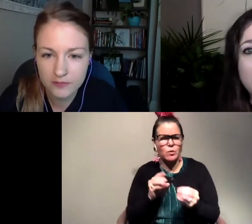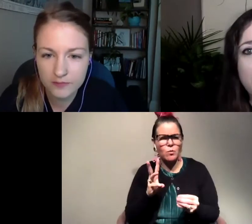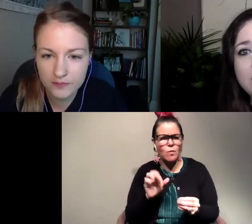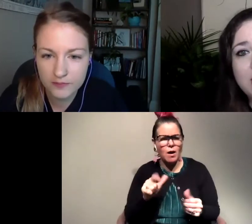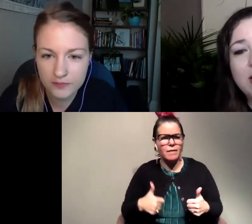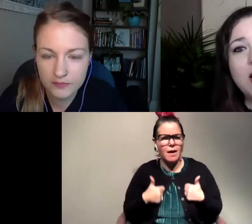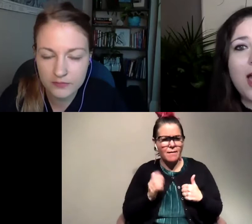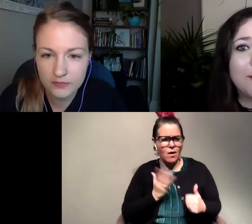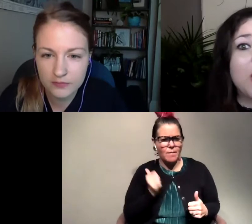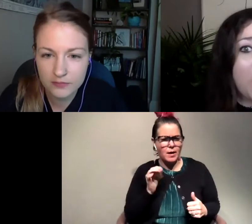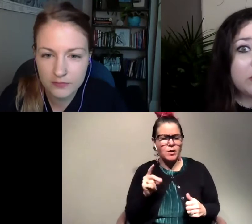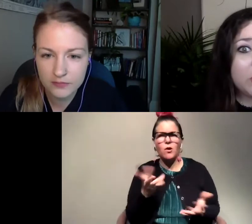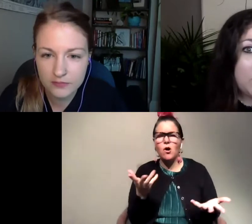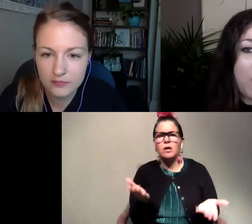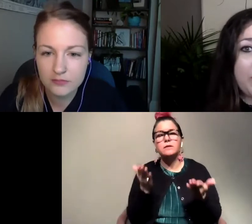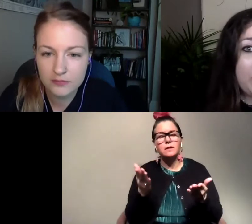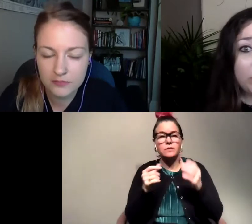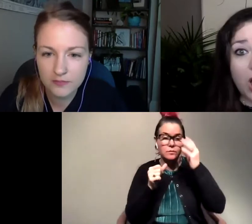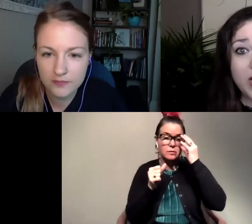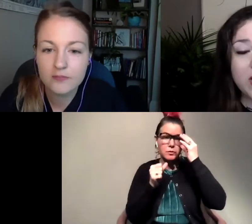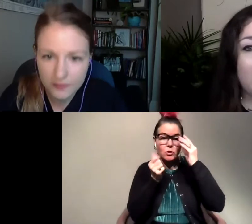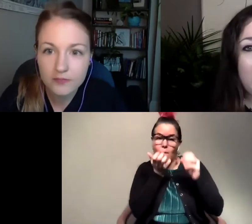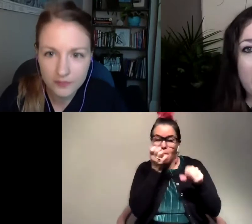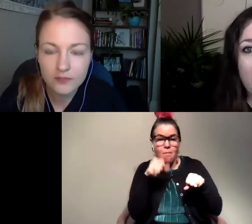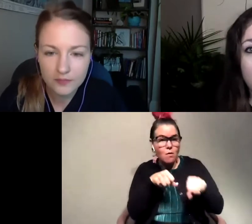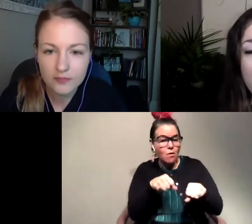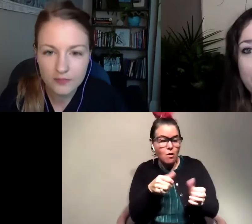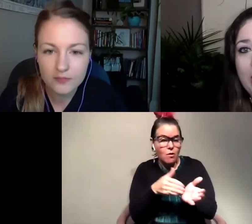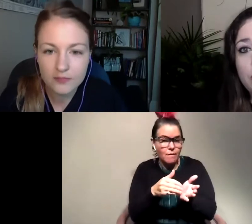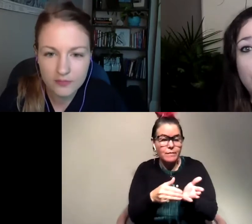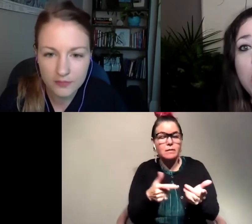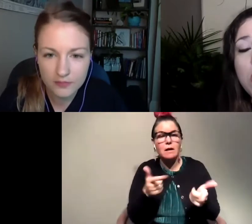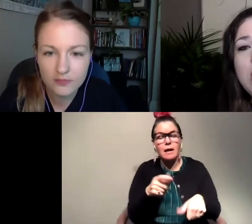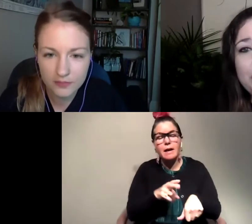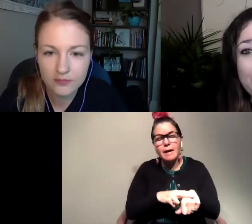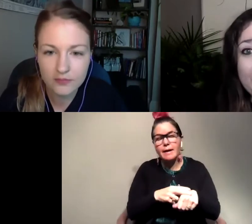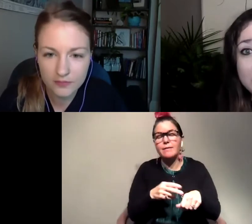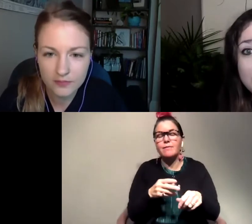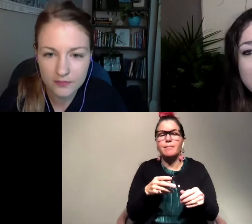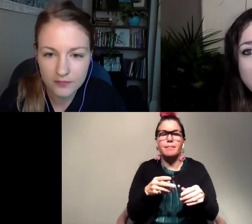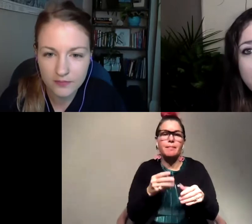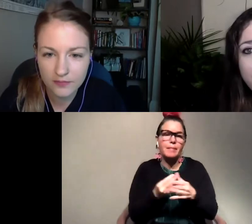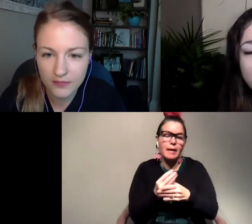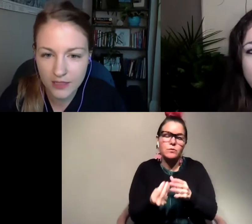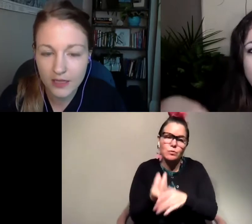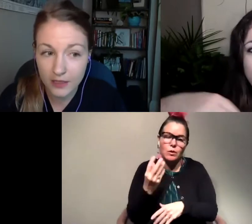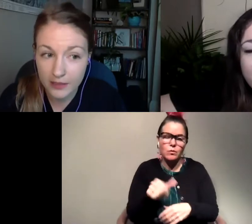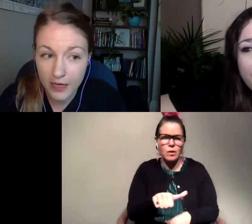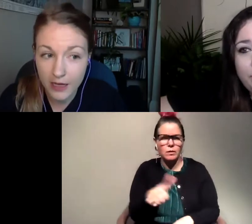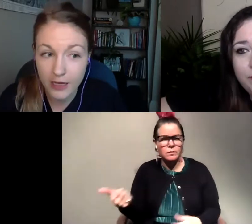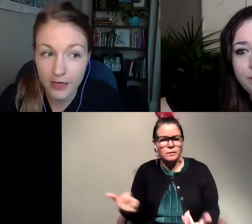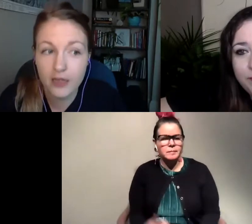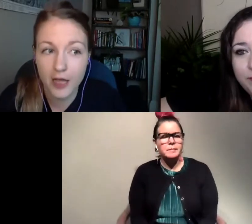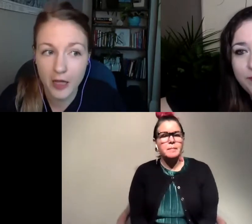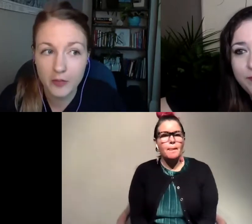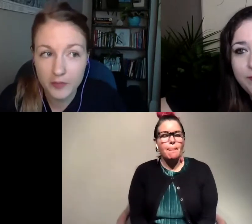You've already suggested not mowing your lawn letting native plants grow is there anything else that we can do? Yeah